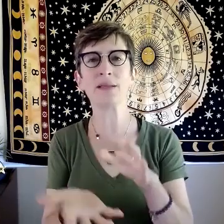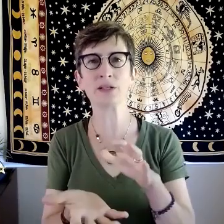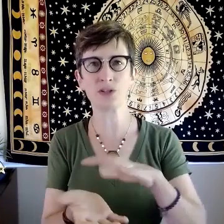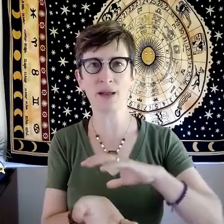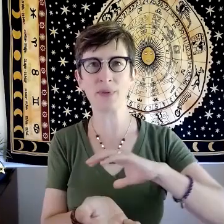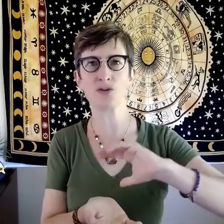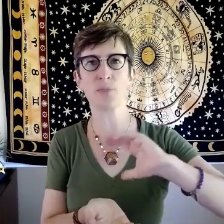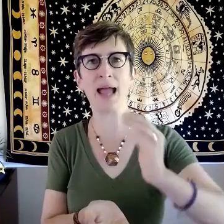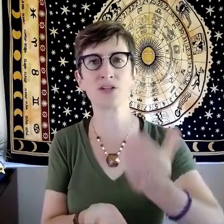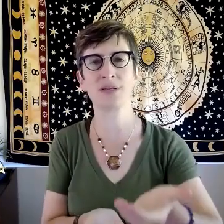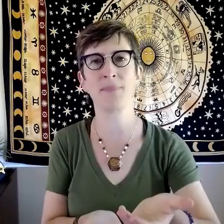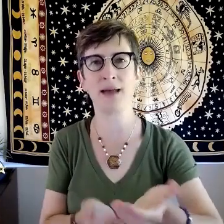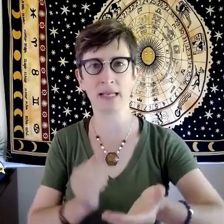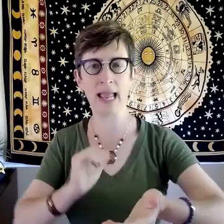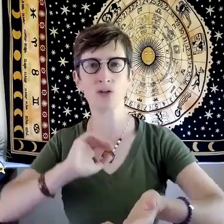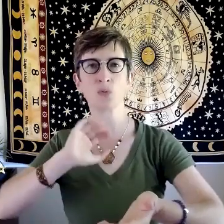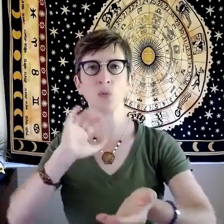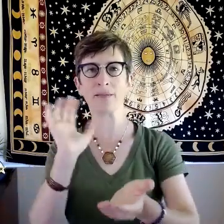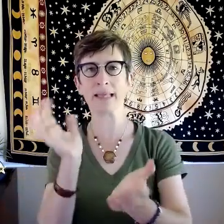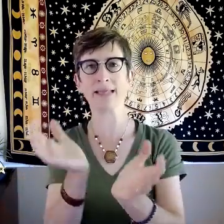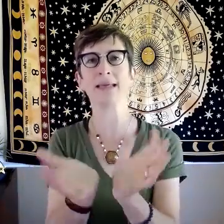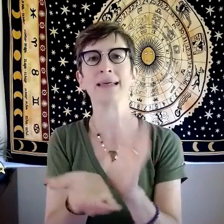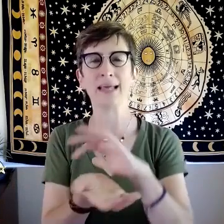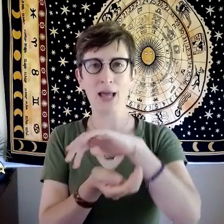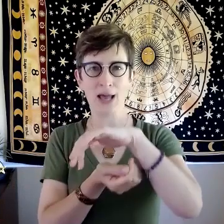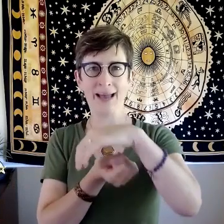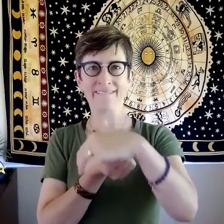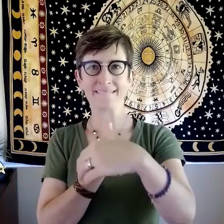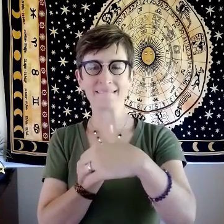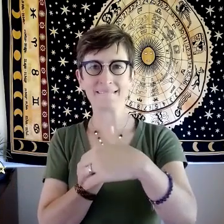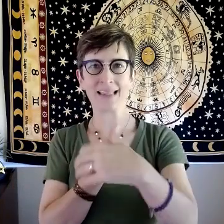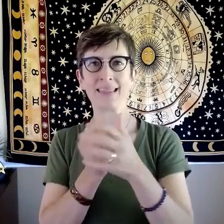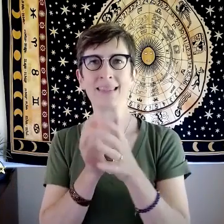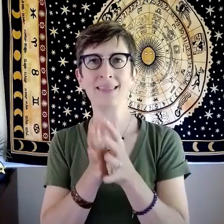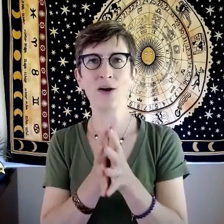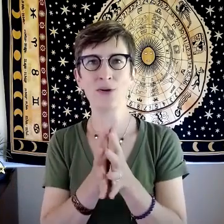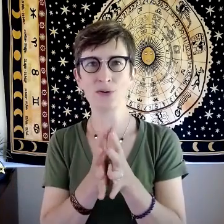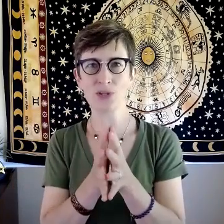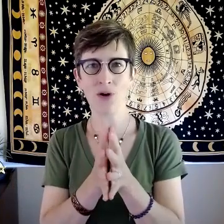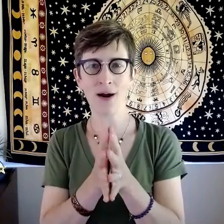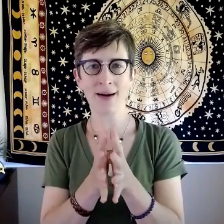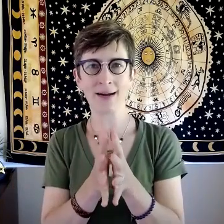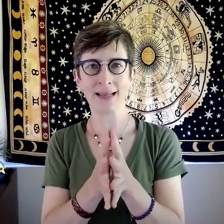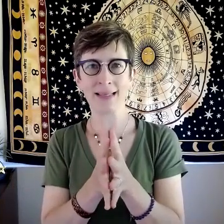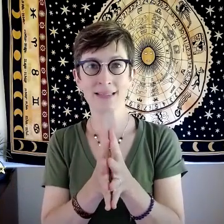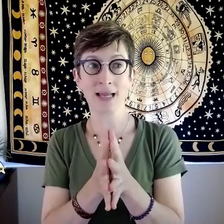willing to write because you're passionate about it and you're willing those are some